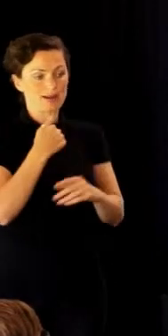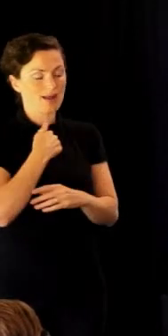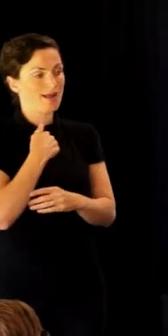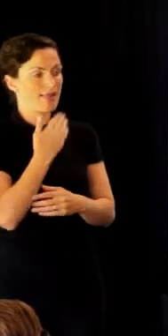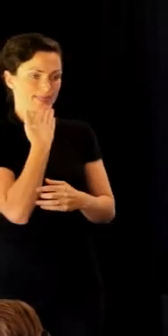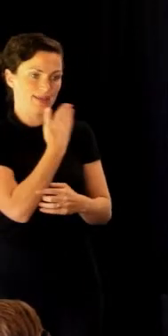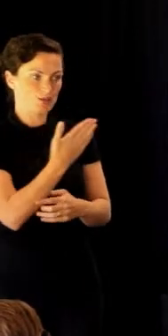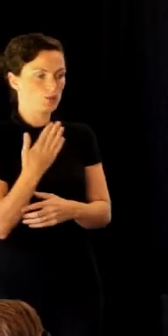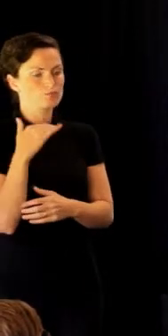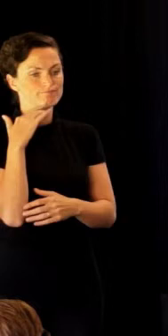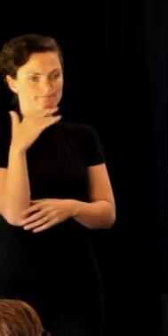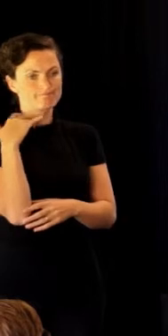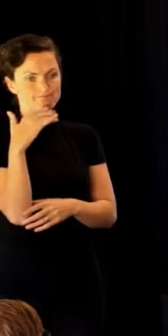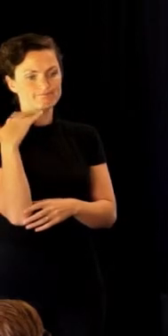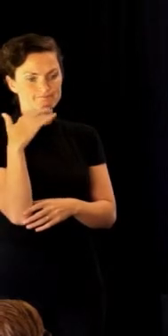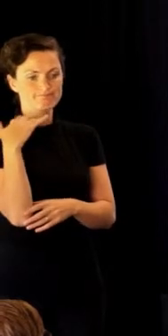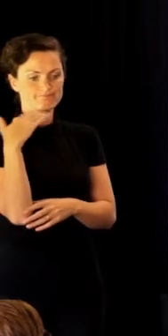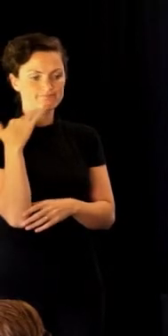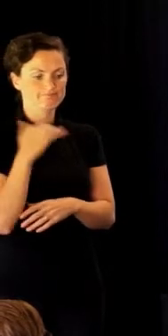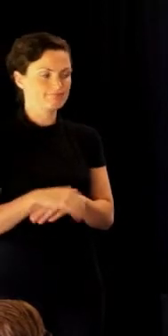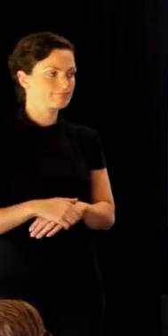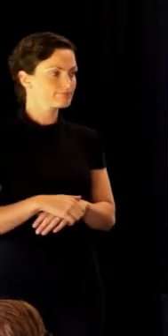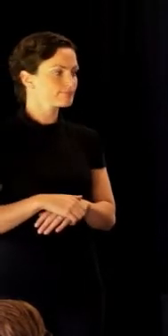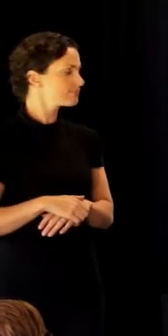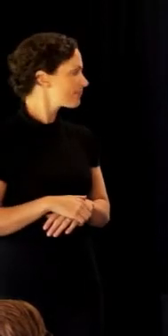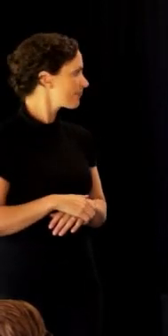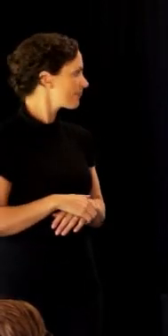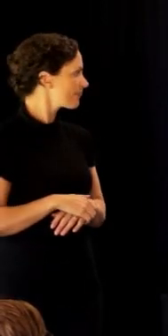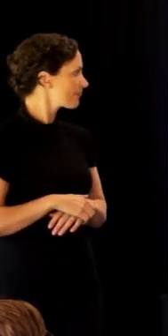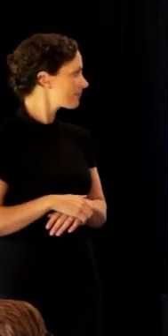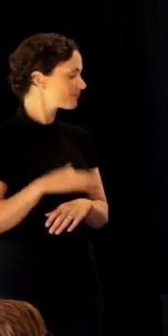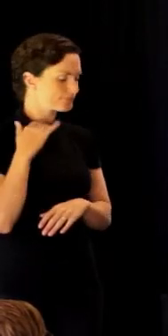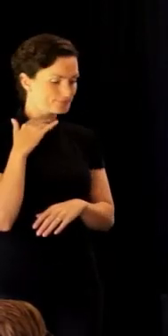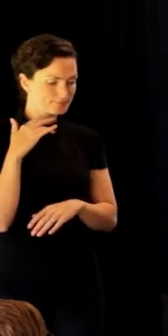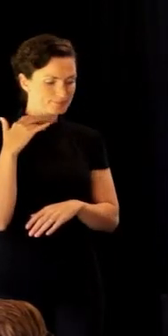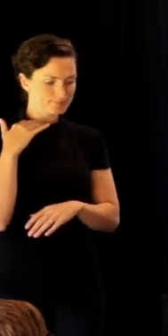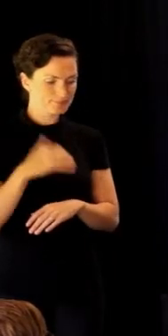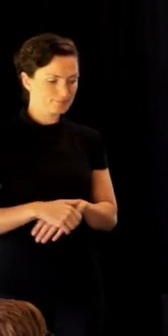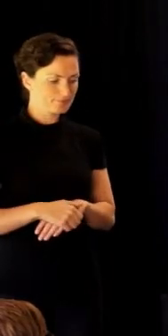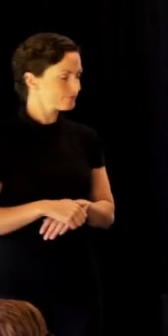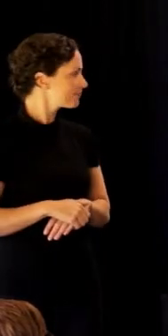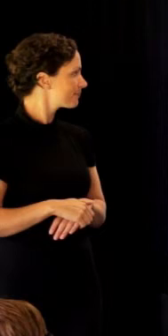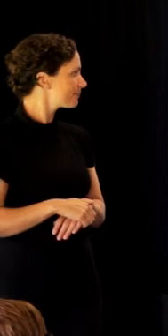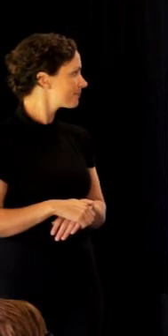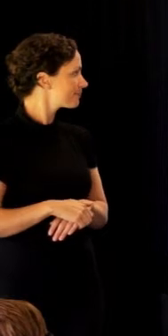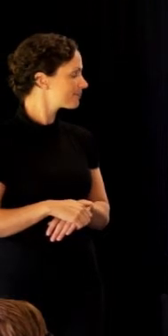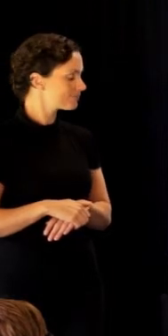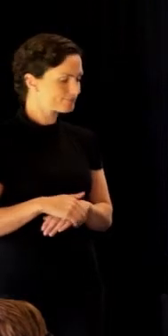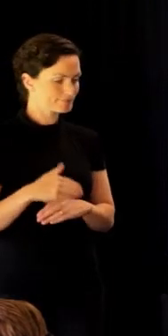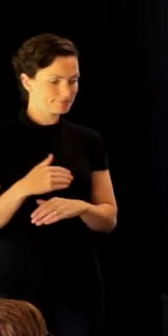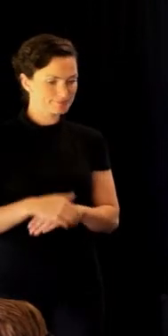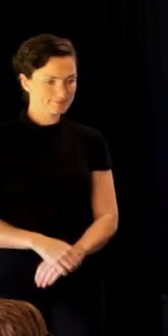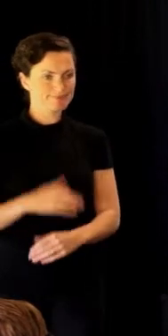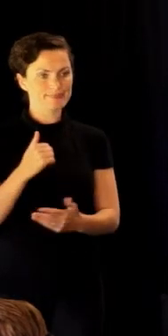kōrero. Nō reira e te pānau. E hoa maaro ranga te rama. Mā te Atoa koutou. E te api e manaaki. E ngā wā